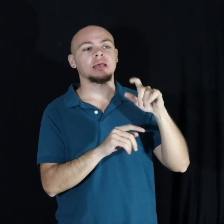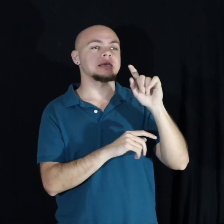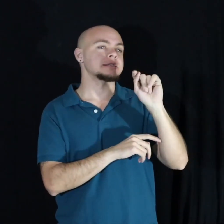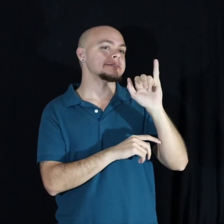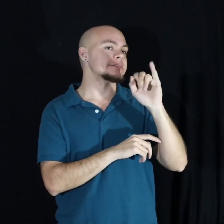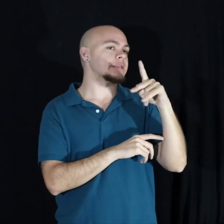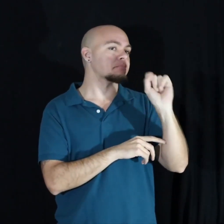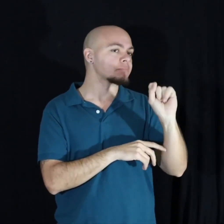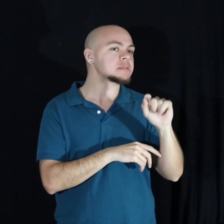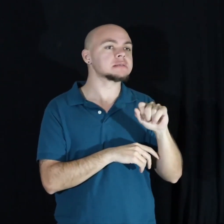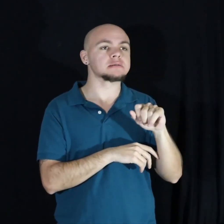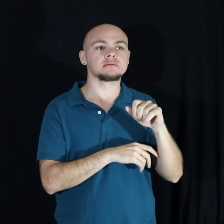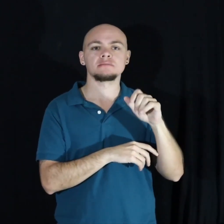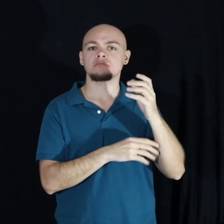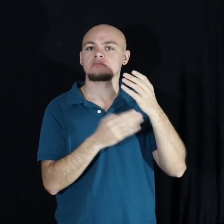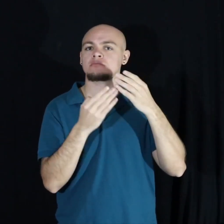irony.